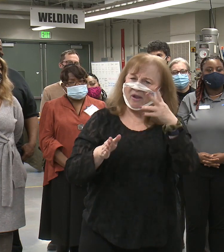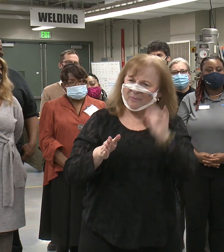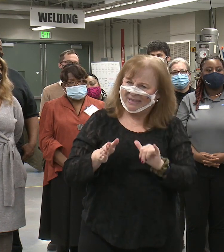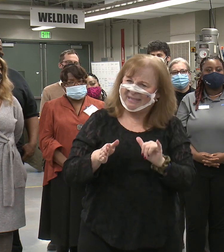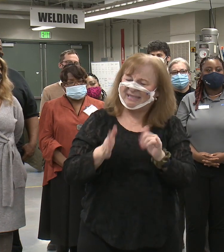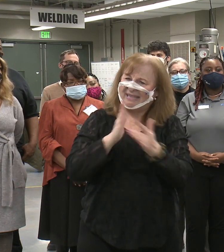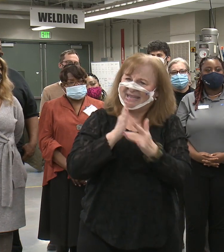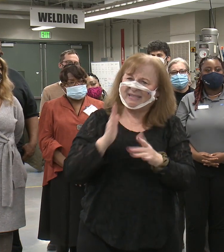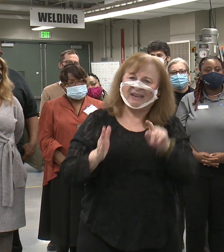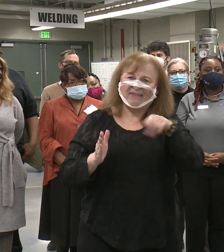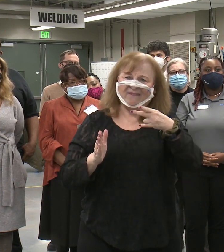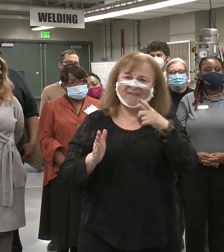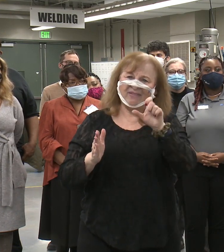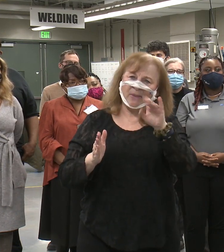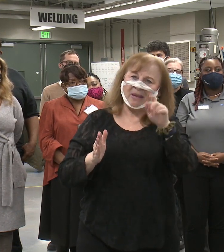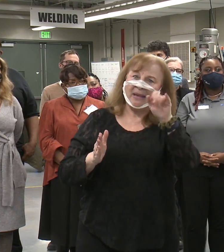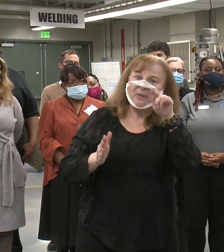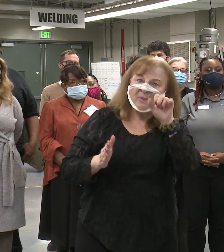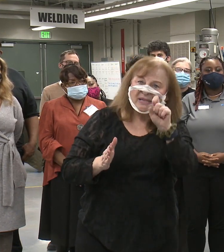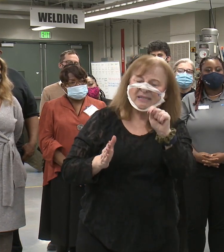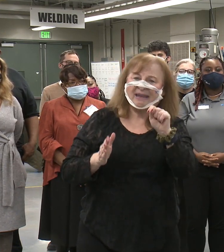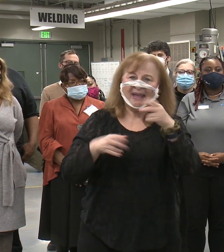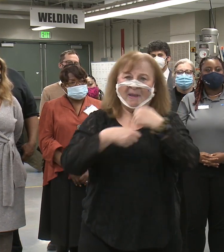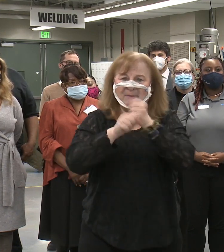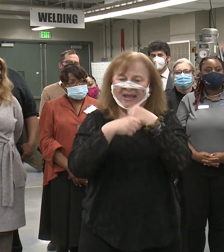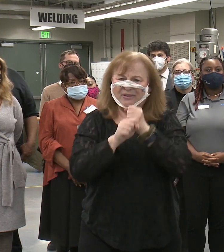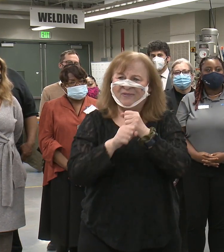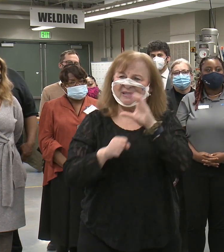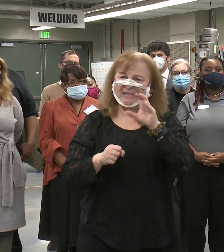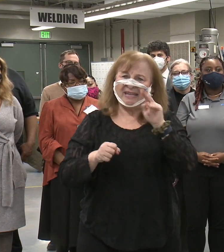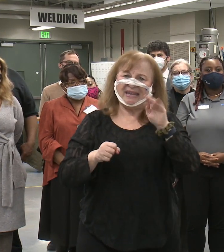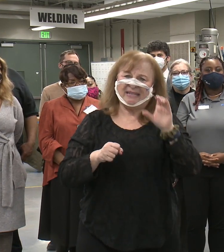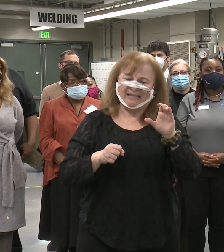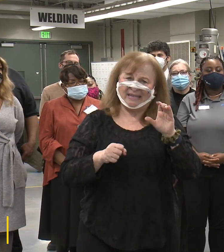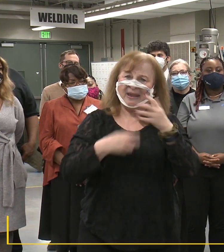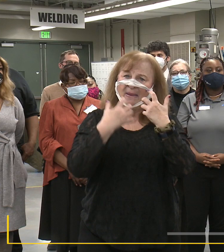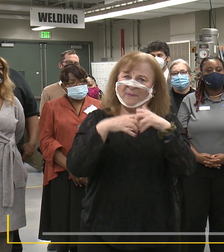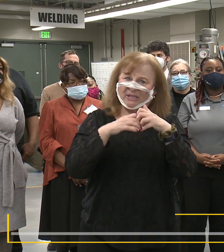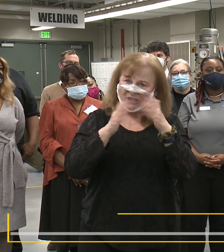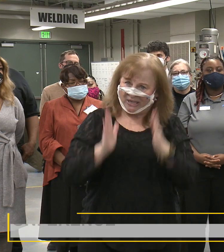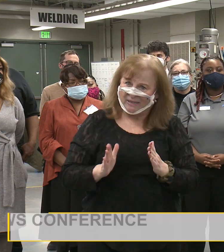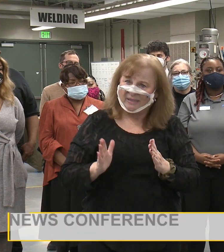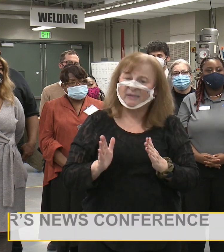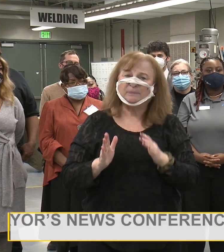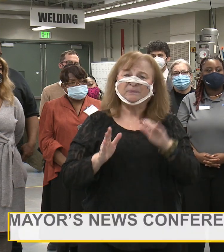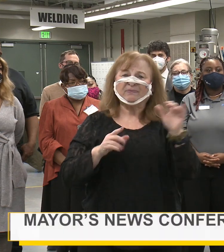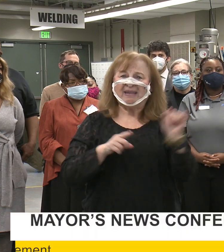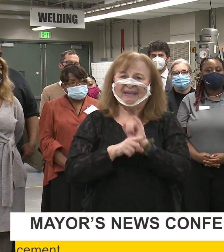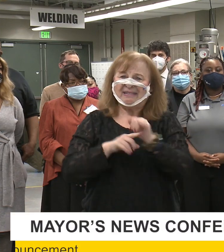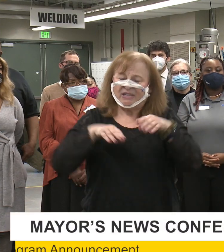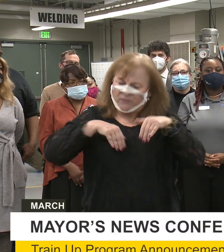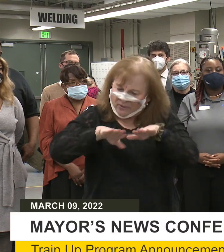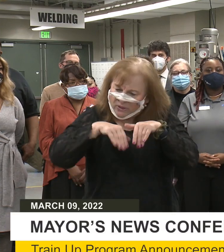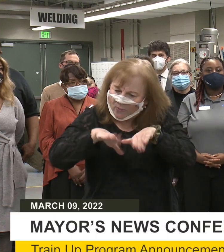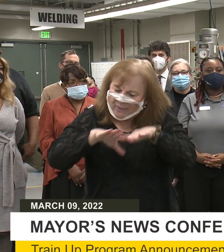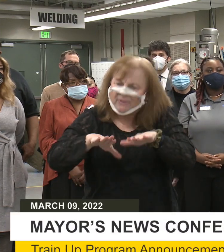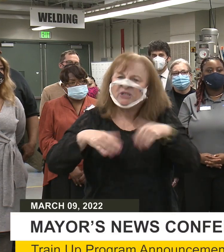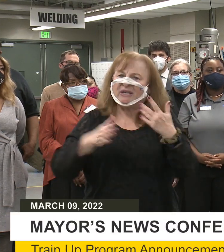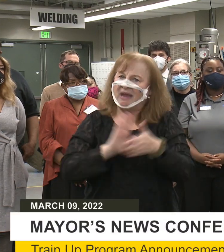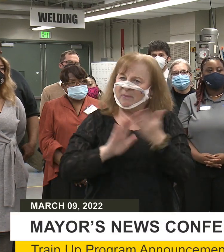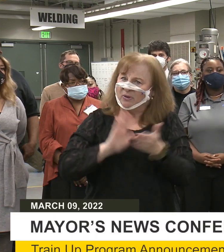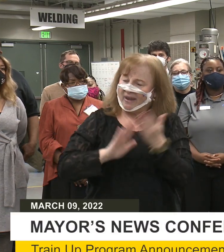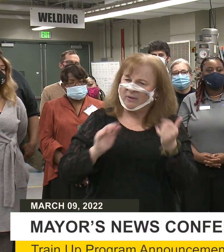technician, phlebotomist, and in manufacturing, CNC machinist, and industrial sewing machine operator.